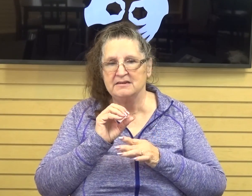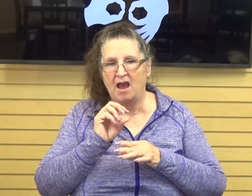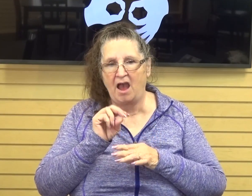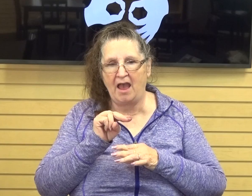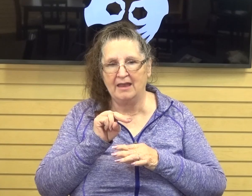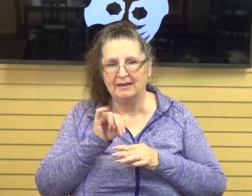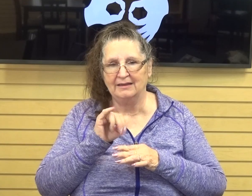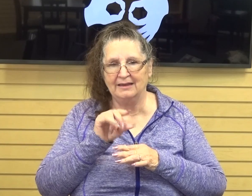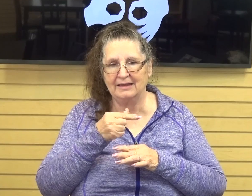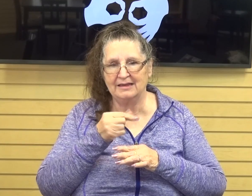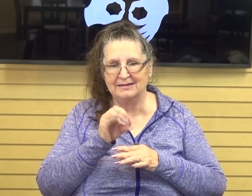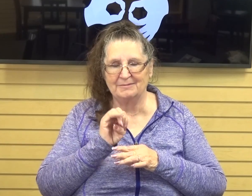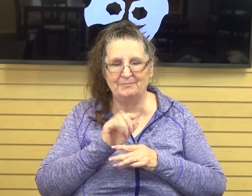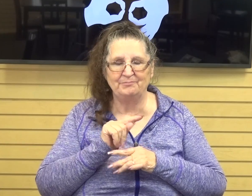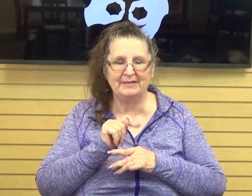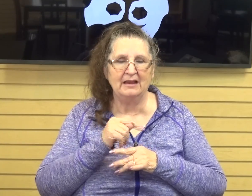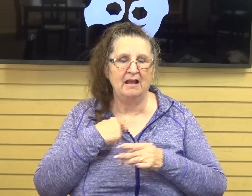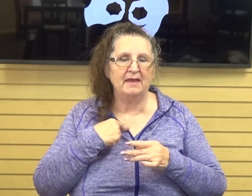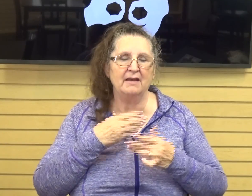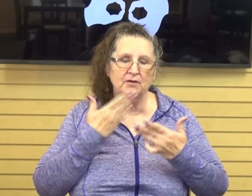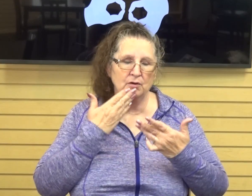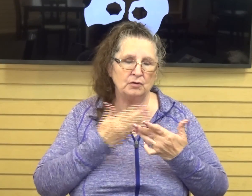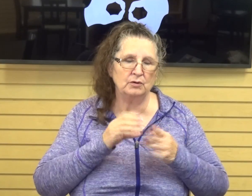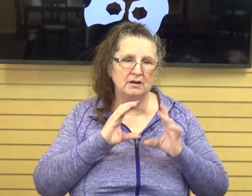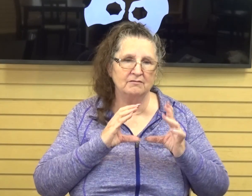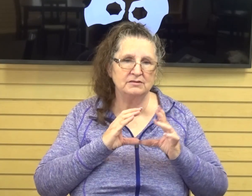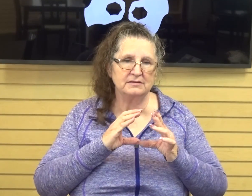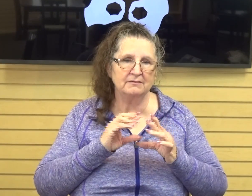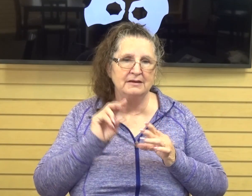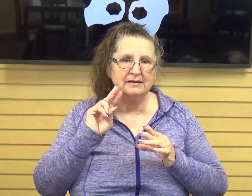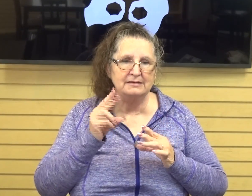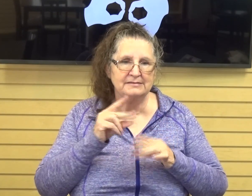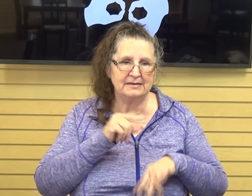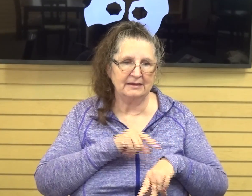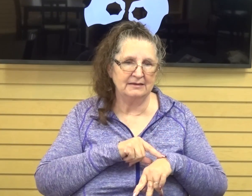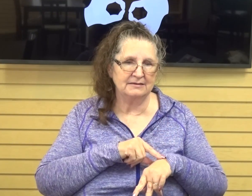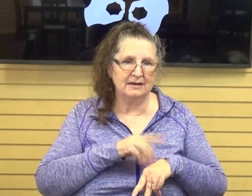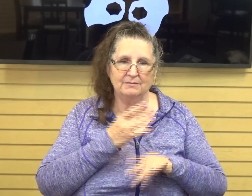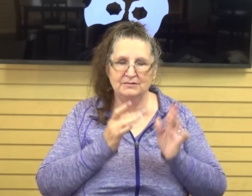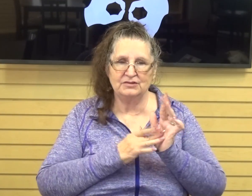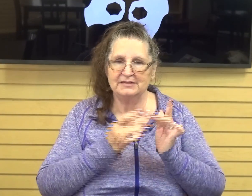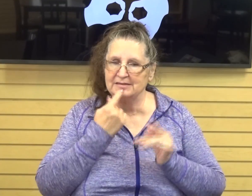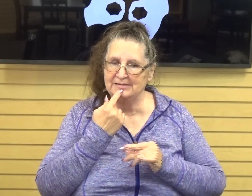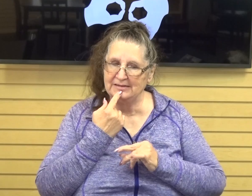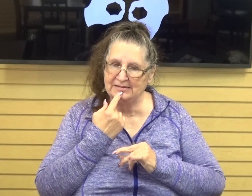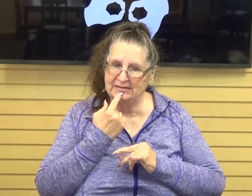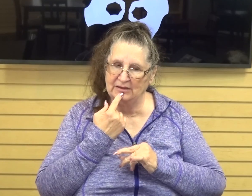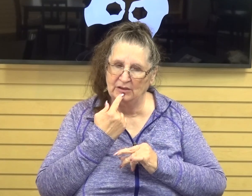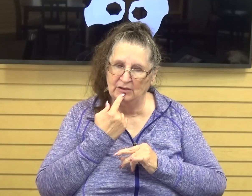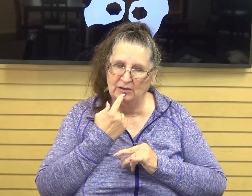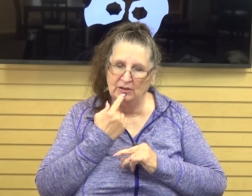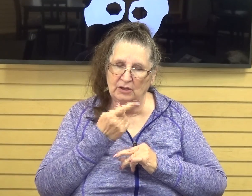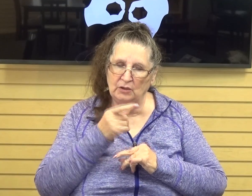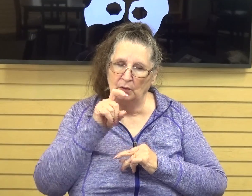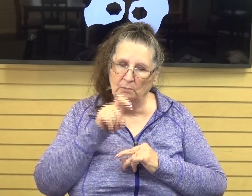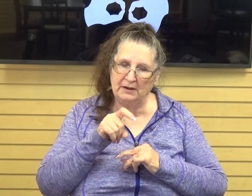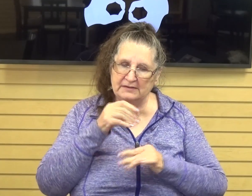conversation and it boils down to this. For the second time, Nick, Jesus says, you must be born again.